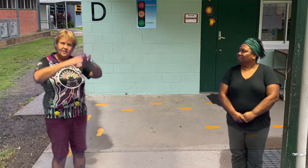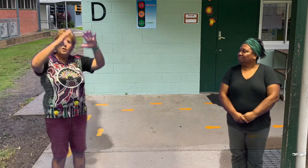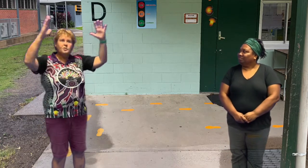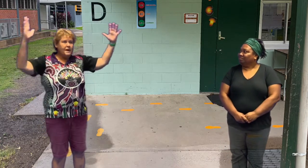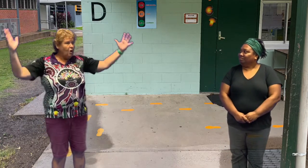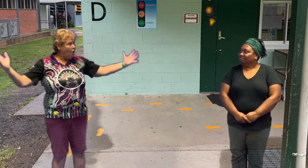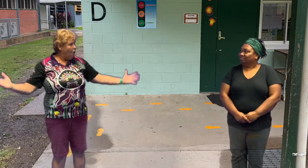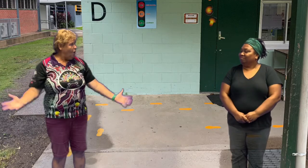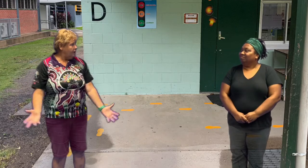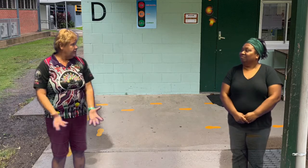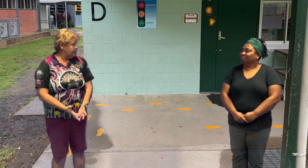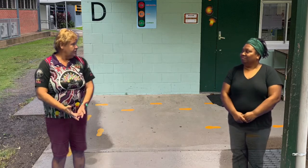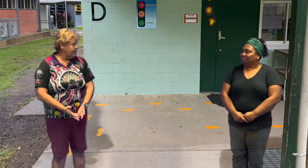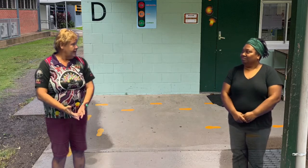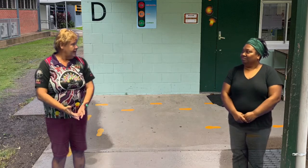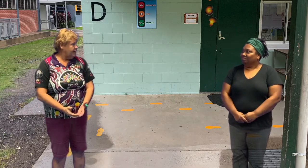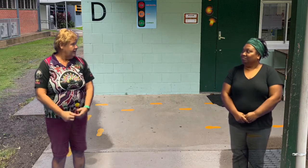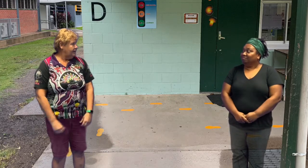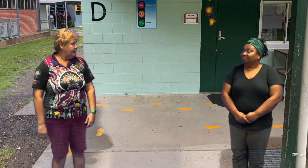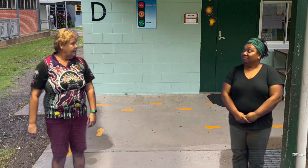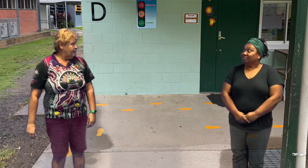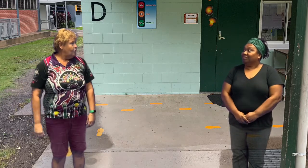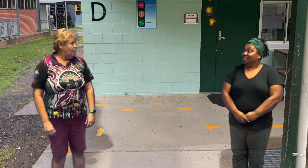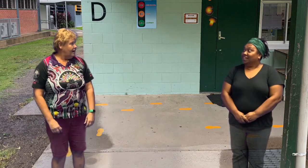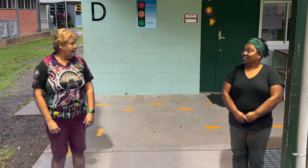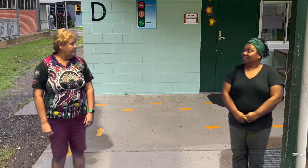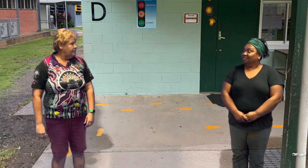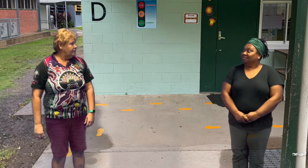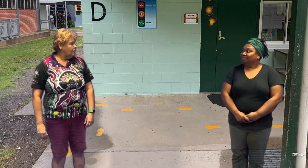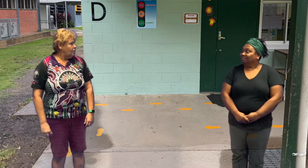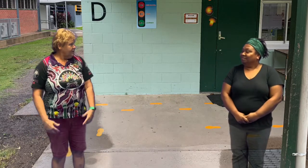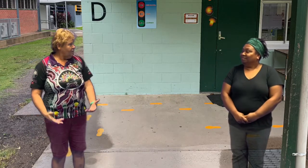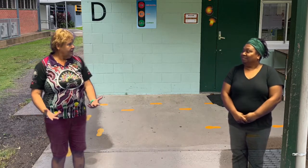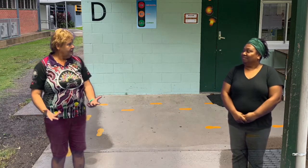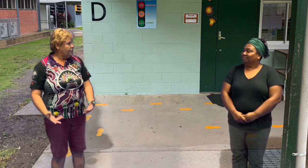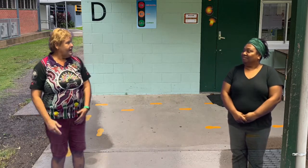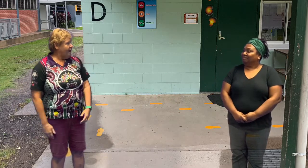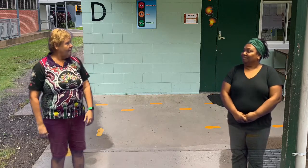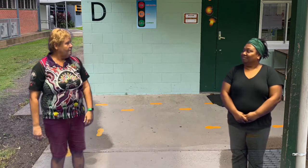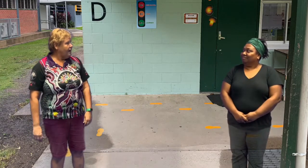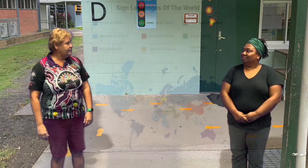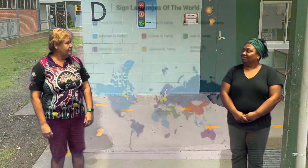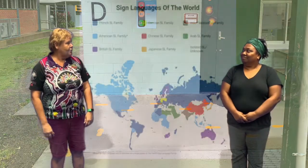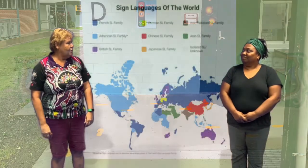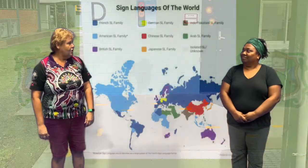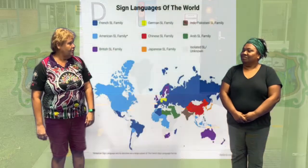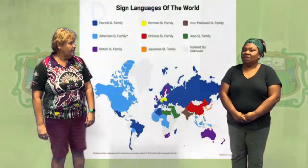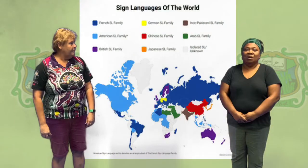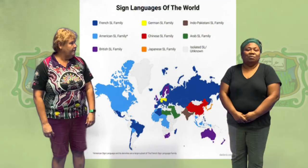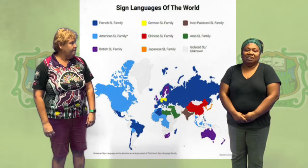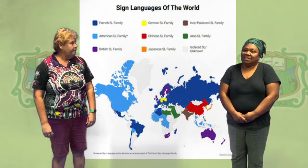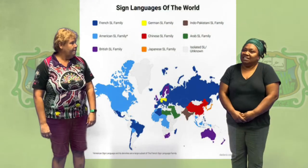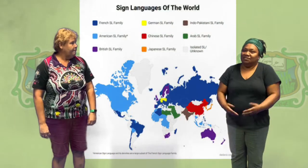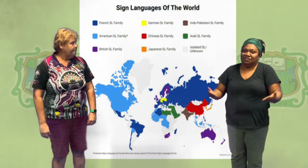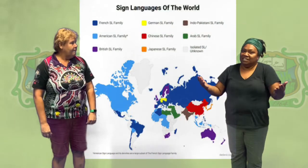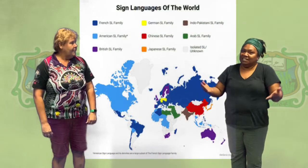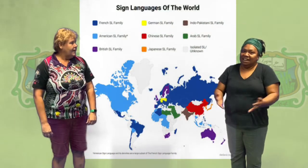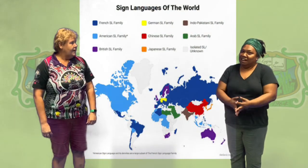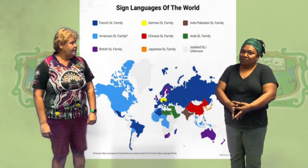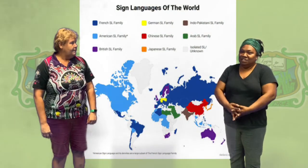talked about all in Australia. Wow. I wonder what they do in other parts of the world. Well there's different sign language